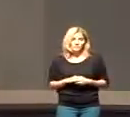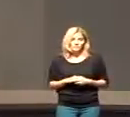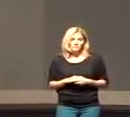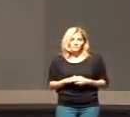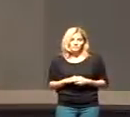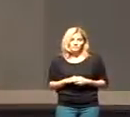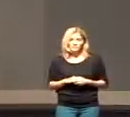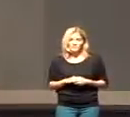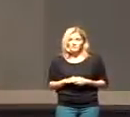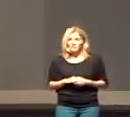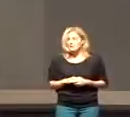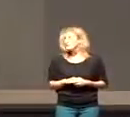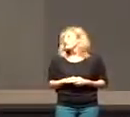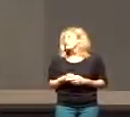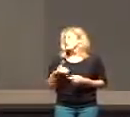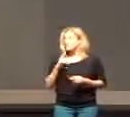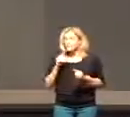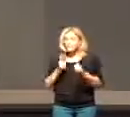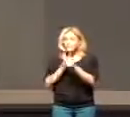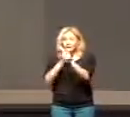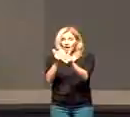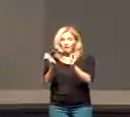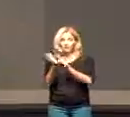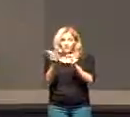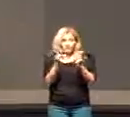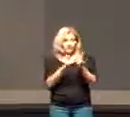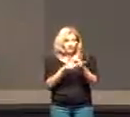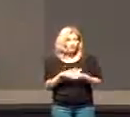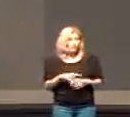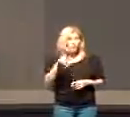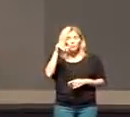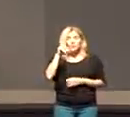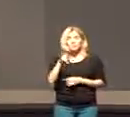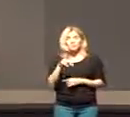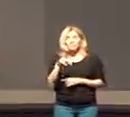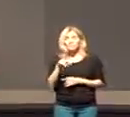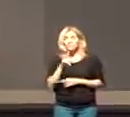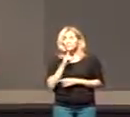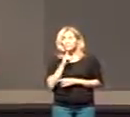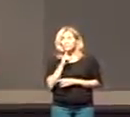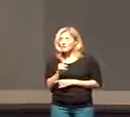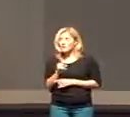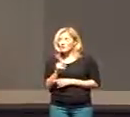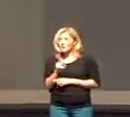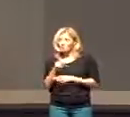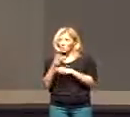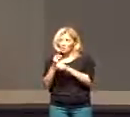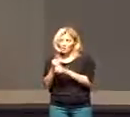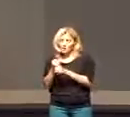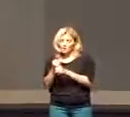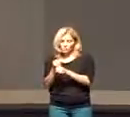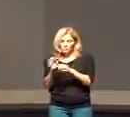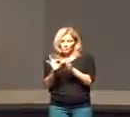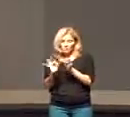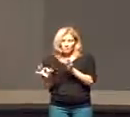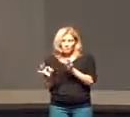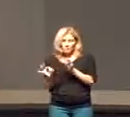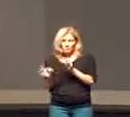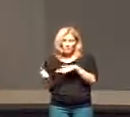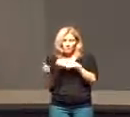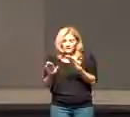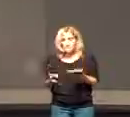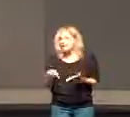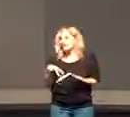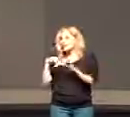If we're going to be a radical follower of Jesus we must radically hold on to the message of the gospel the death